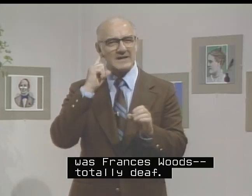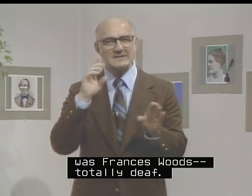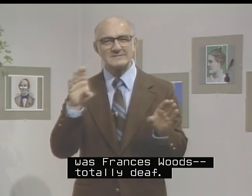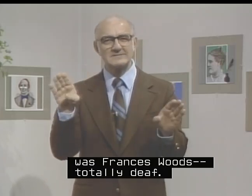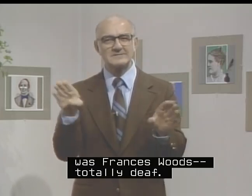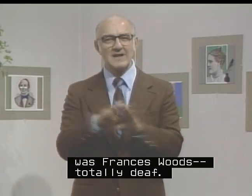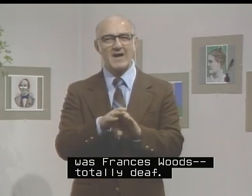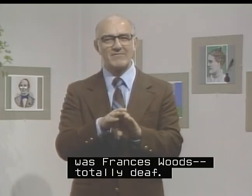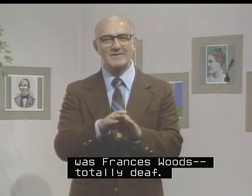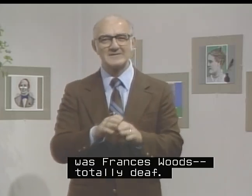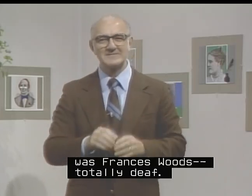deaf.